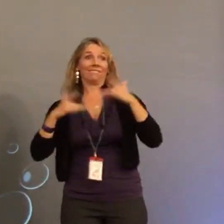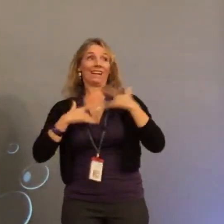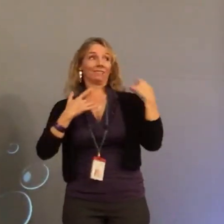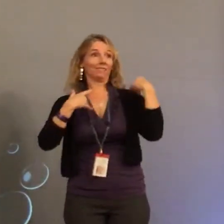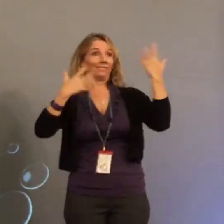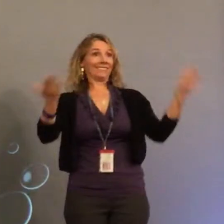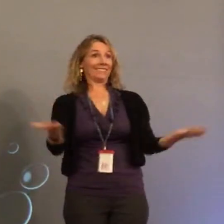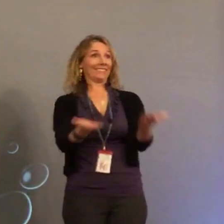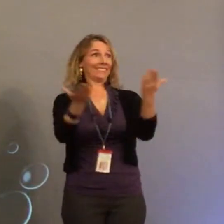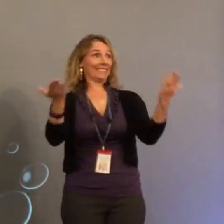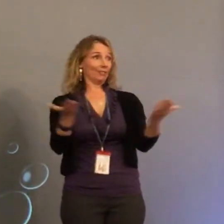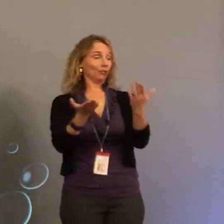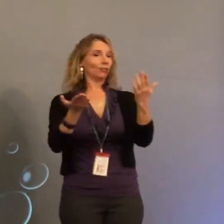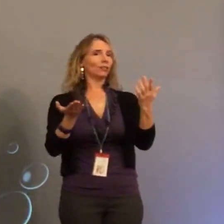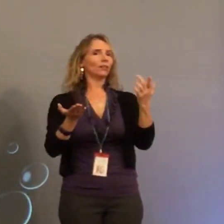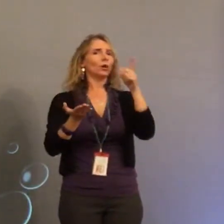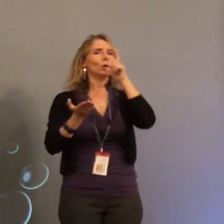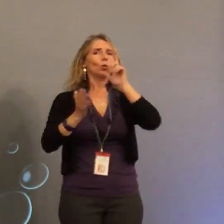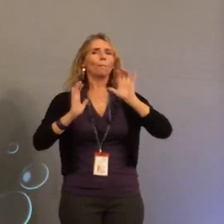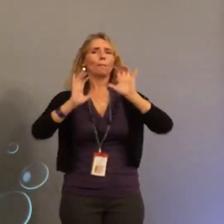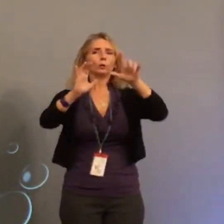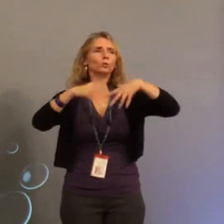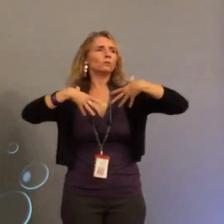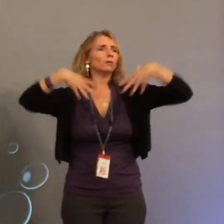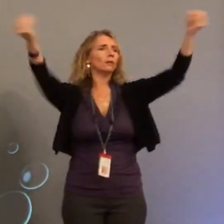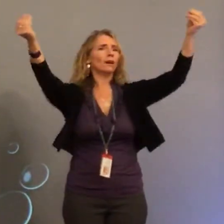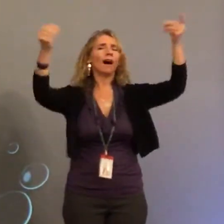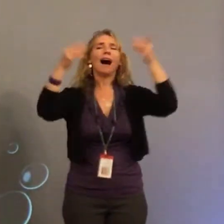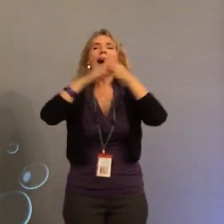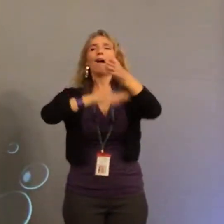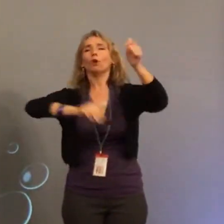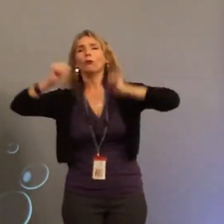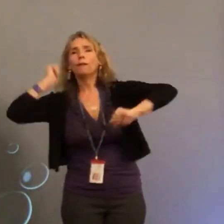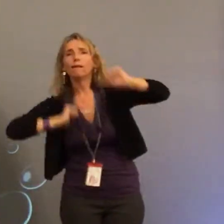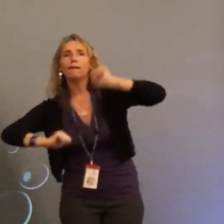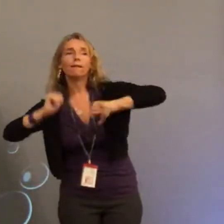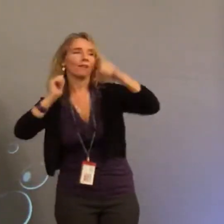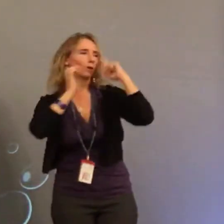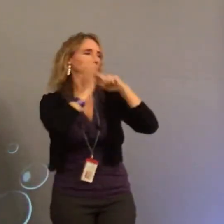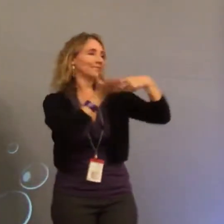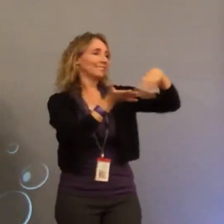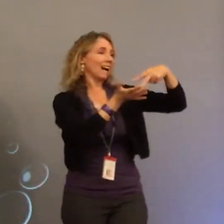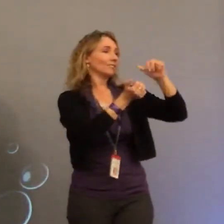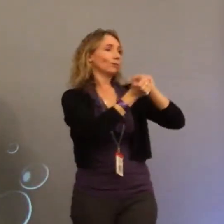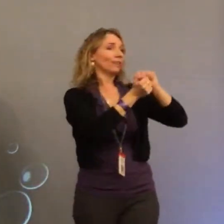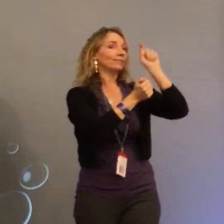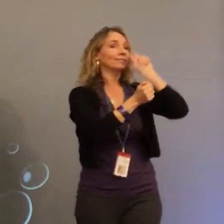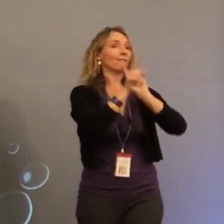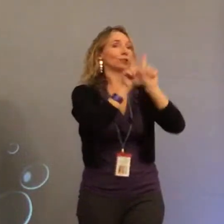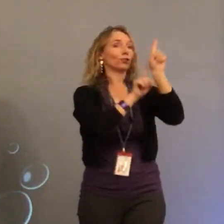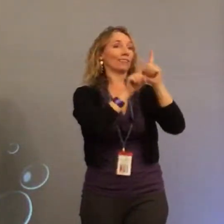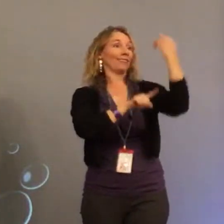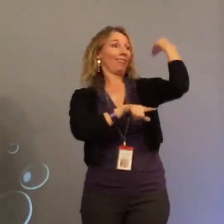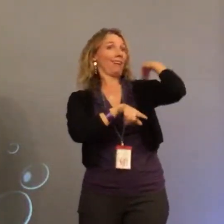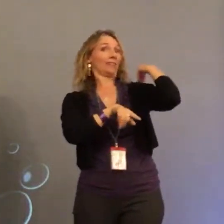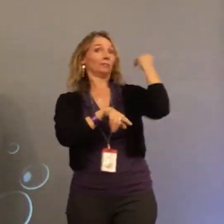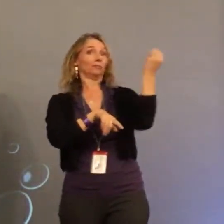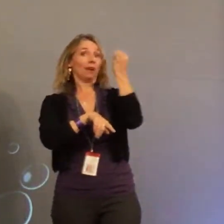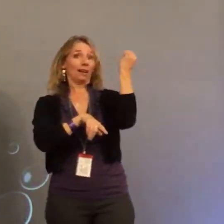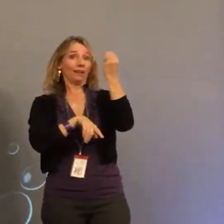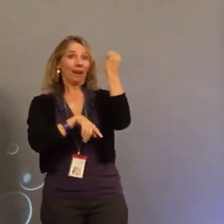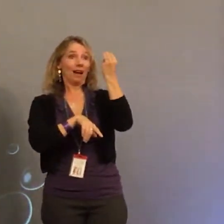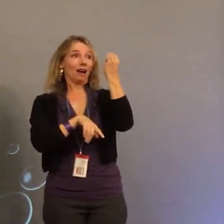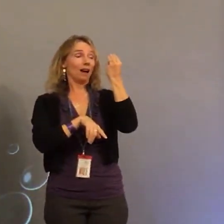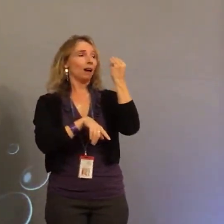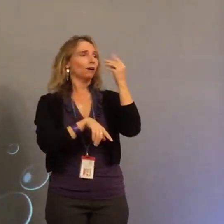I'm not sure if you realize, but the events that we've hosted here since, who, well, when Don was here, who would push us out?